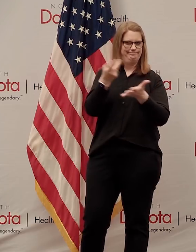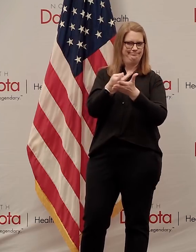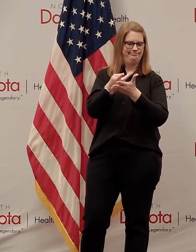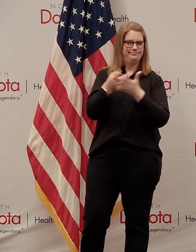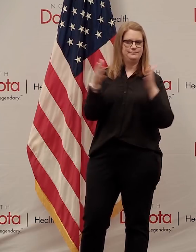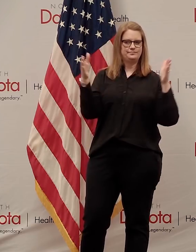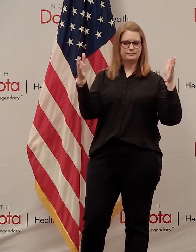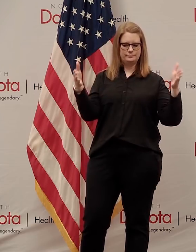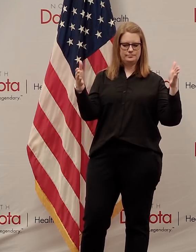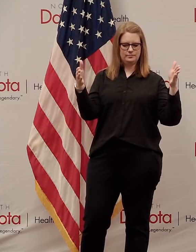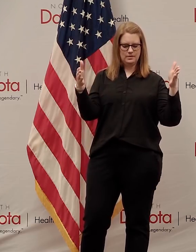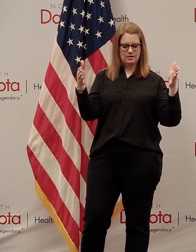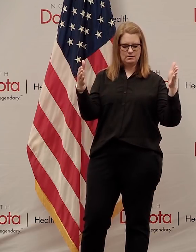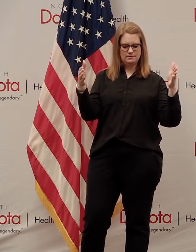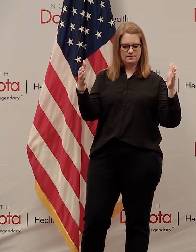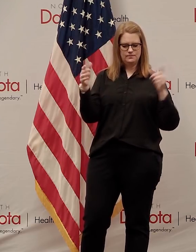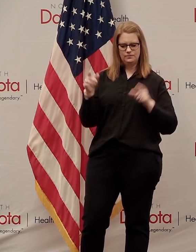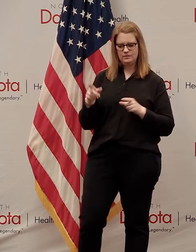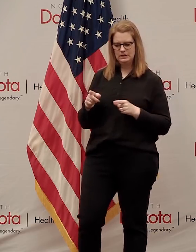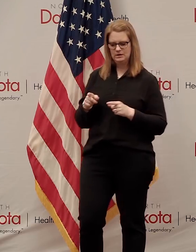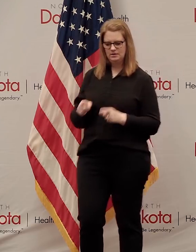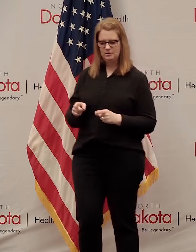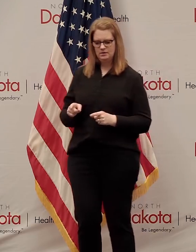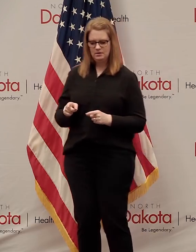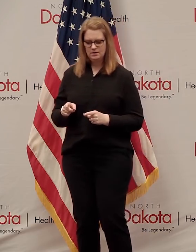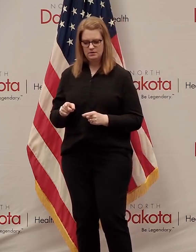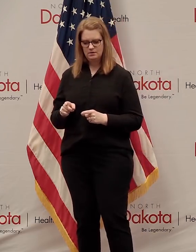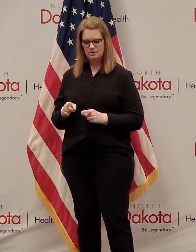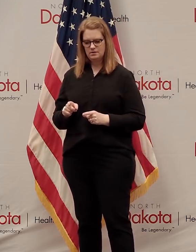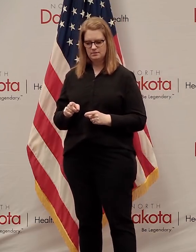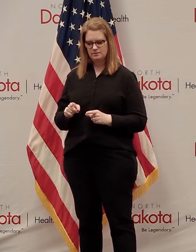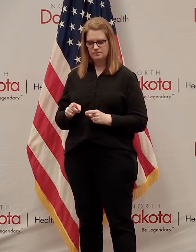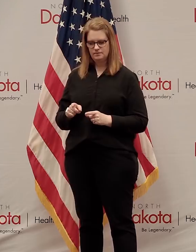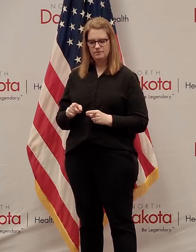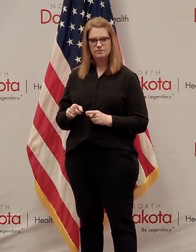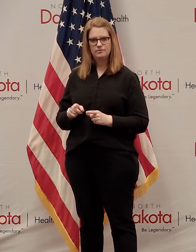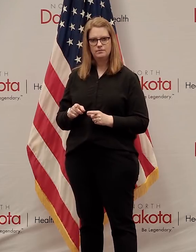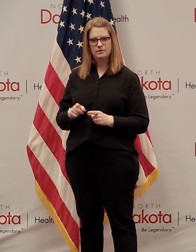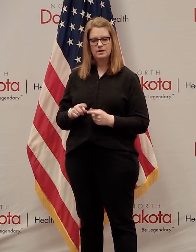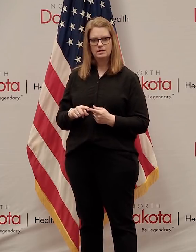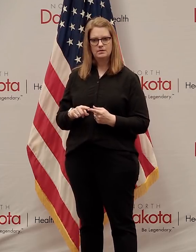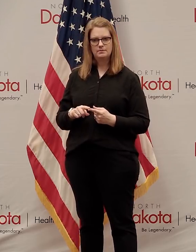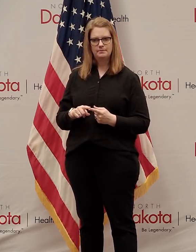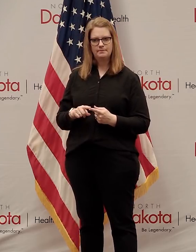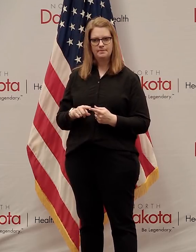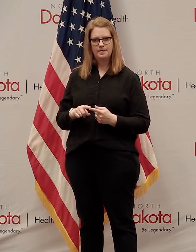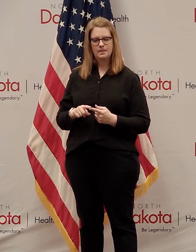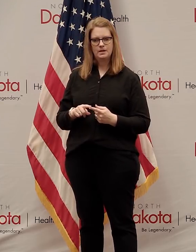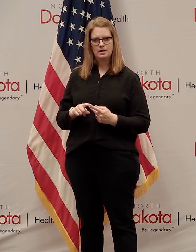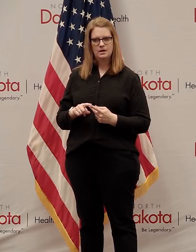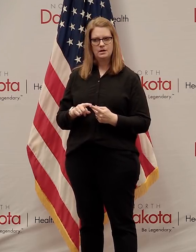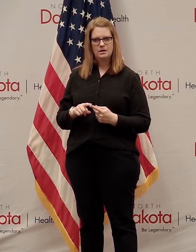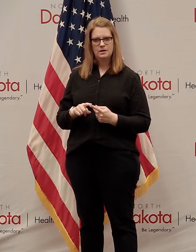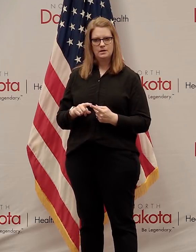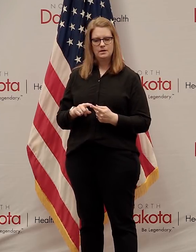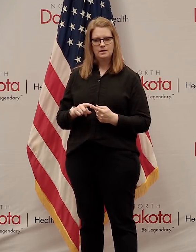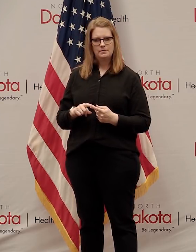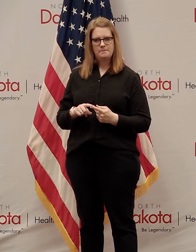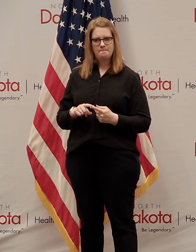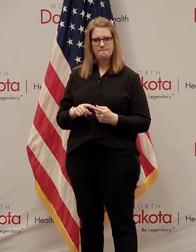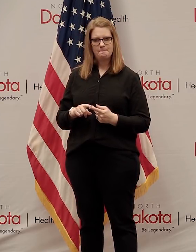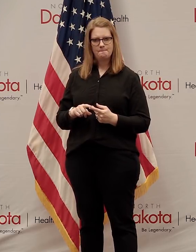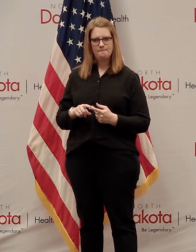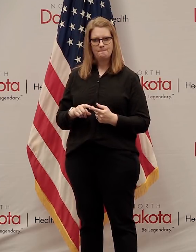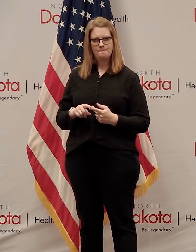at those that are inbound versus those that are what we might call outbound. But we're very comfortable on